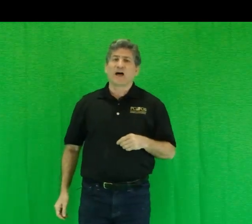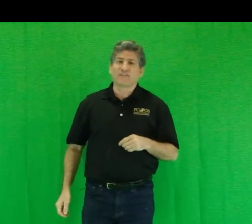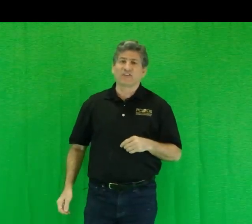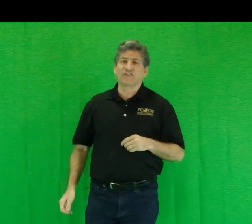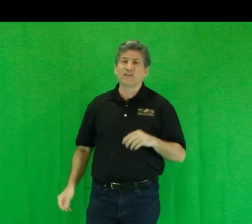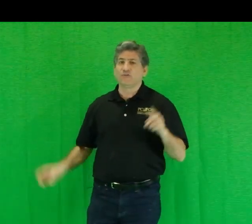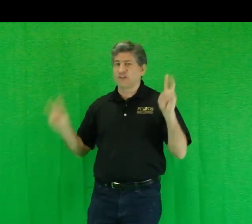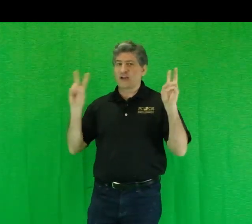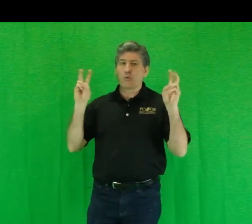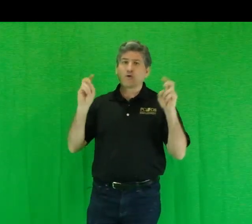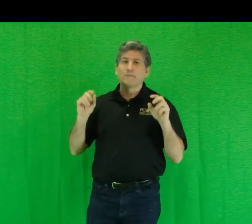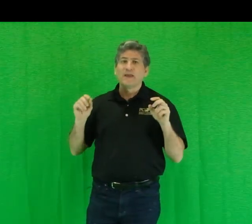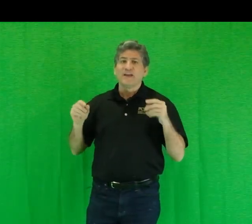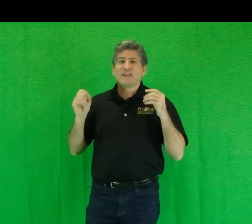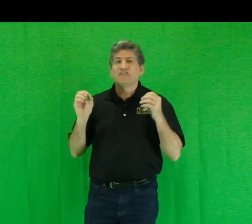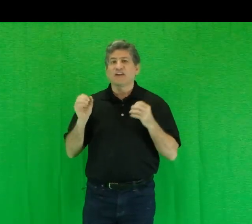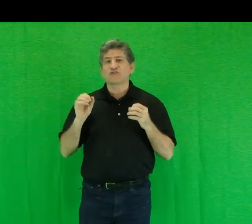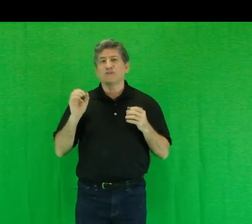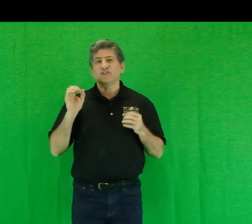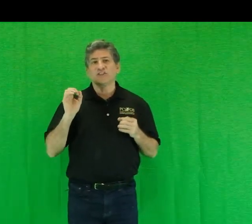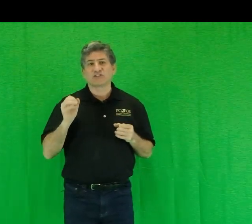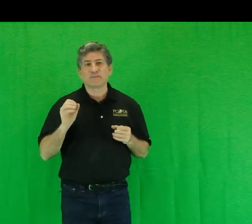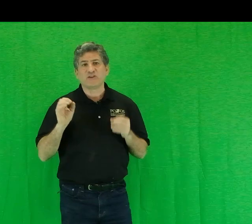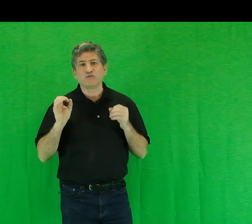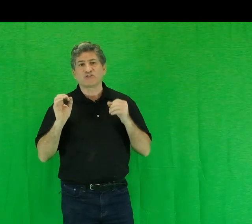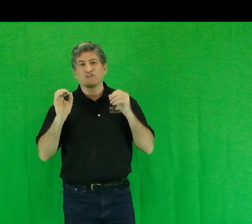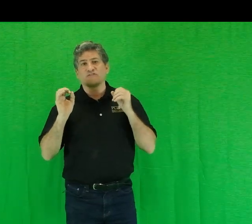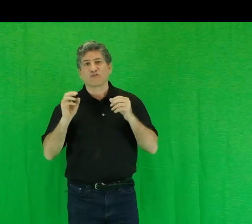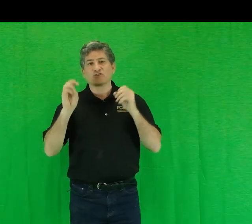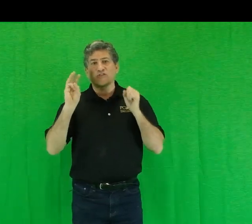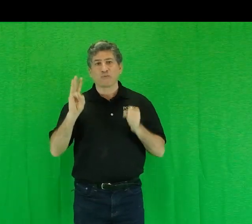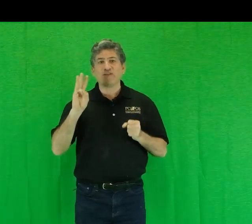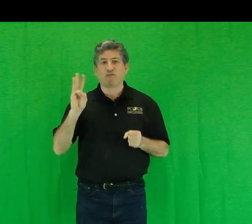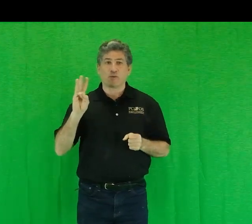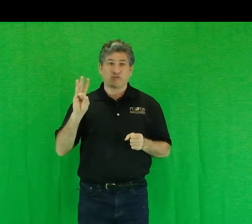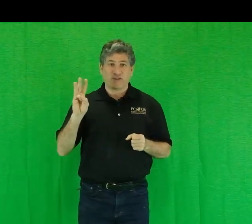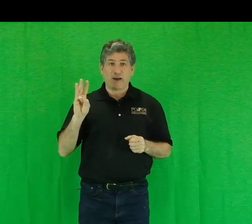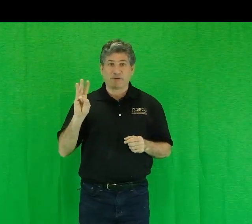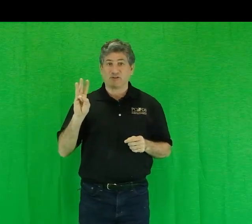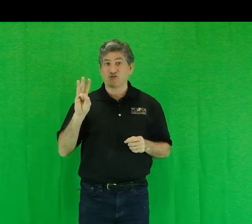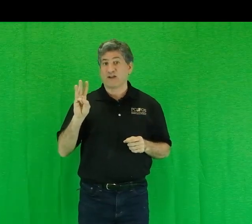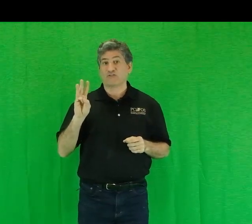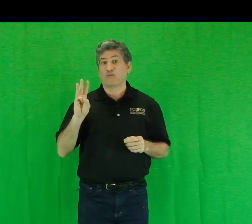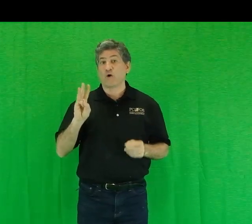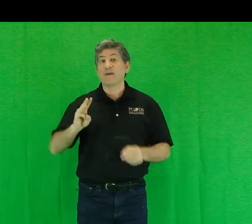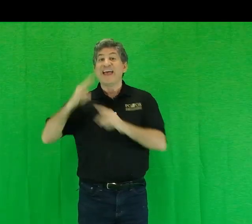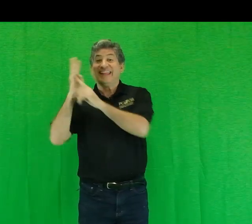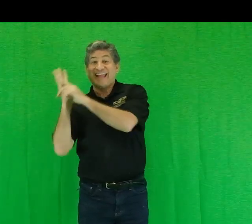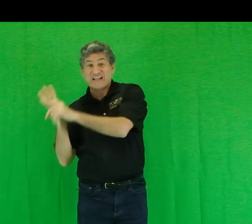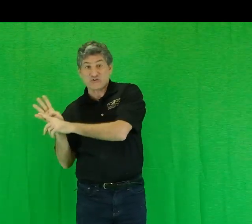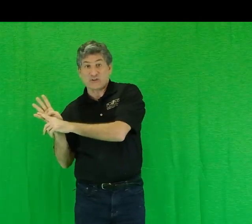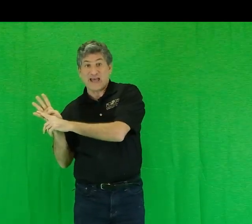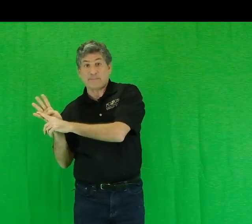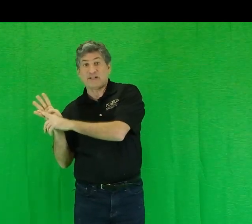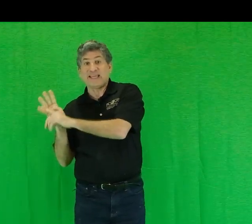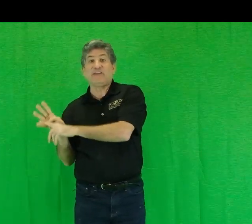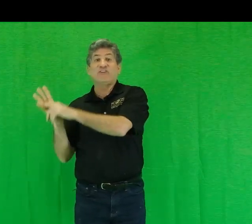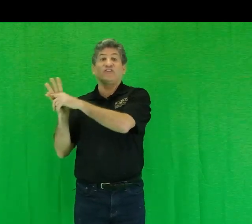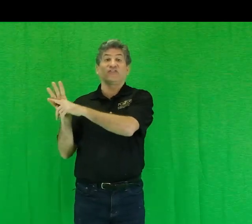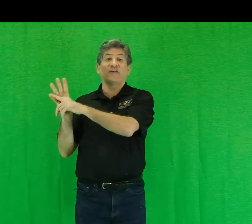Lovins continue, saying, quote, The industrial system uses the first three forms of capital to transform natural capital into the stuff